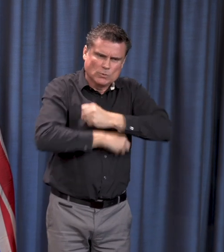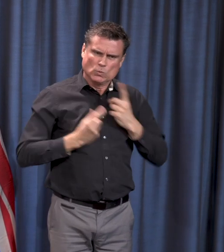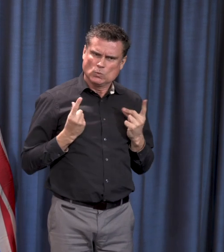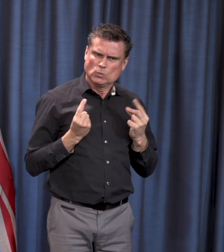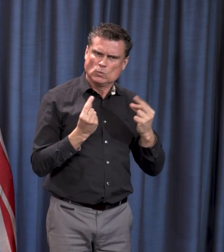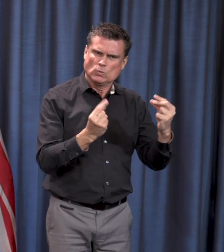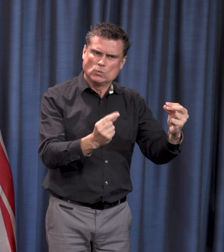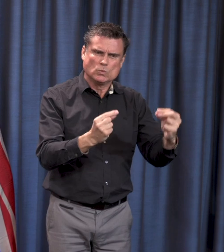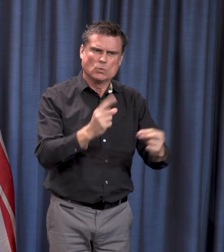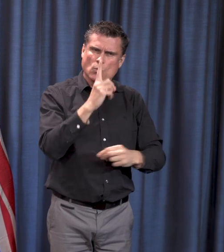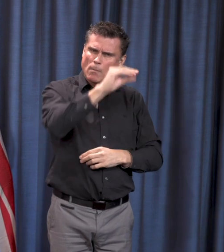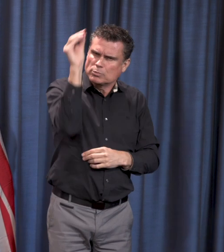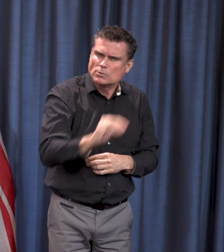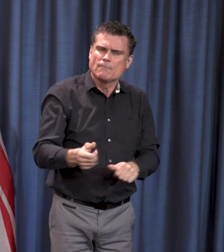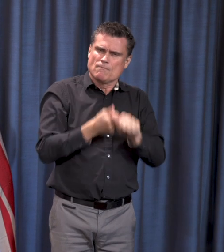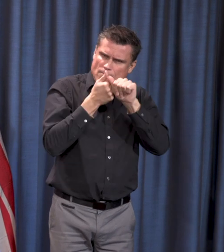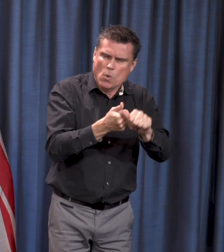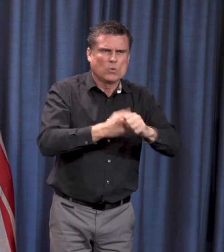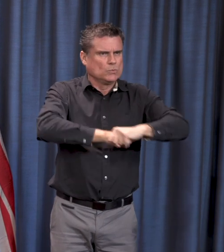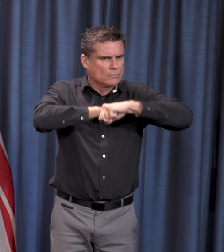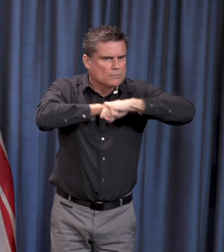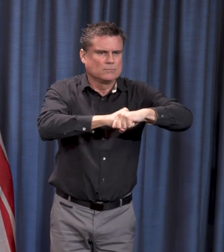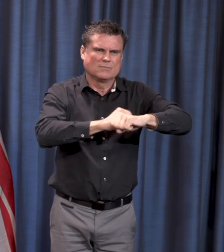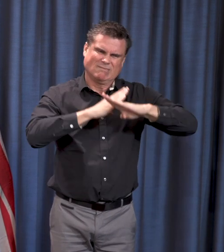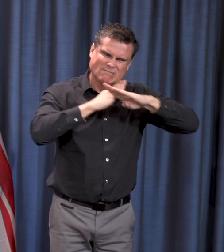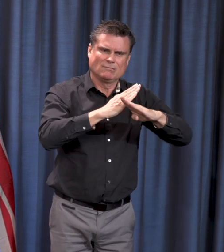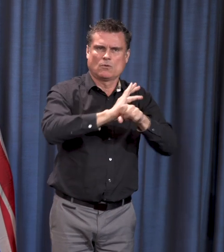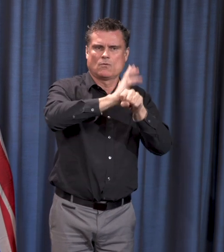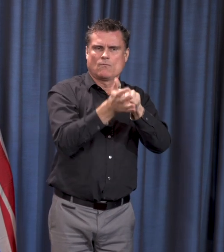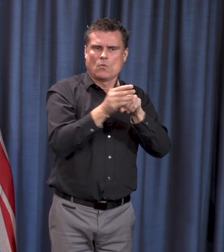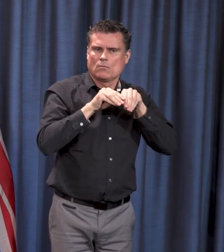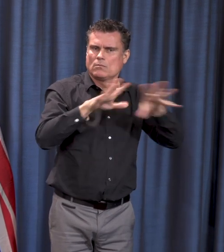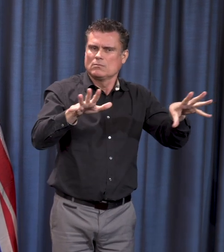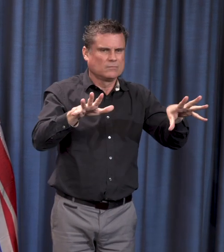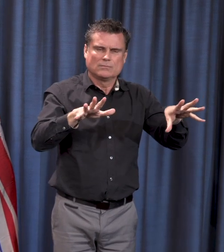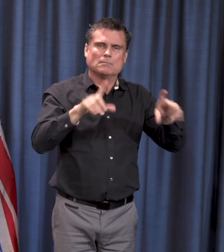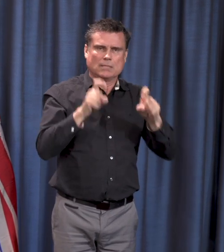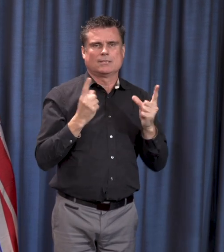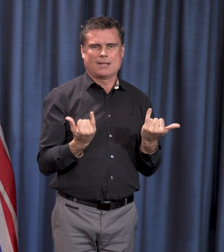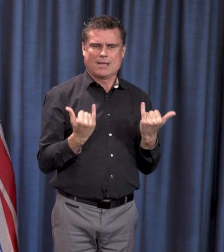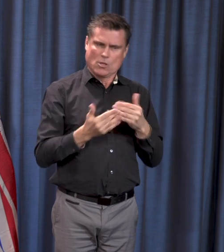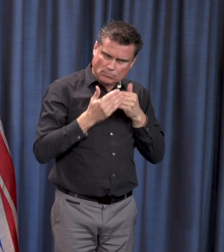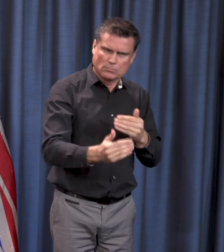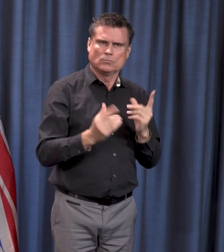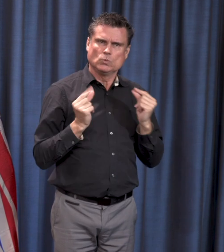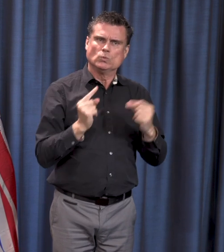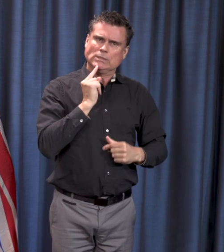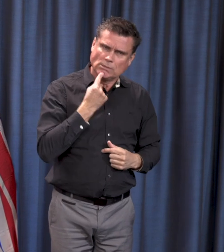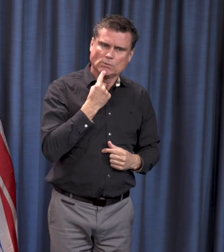for them and those we love. need to fight the fight. And that's the fight we're doing now. I wanted to note,